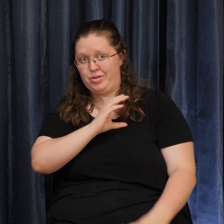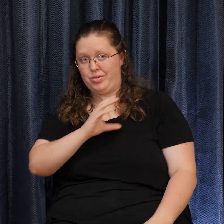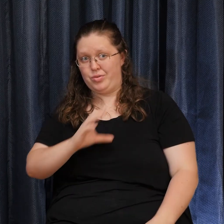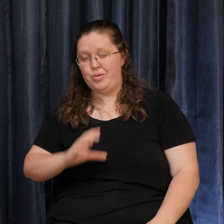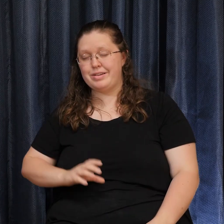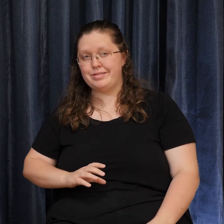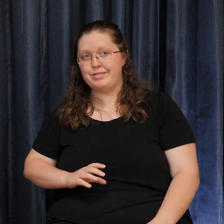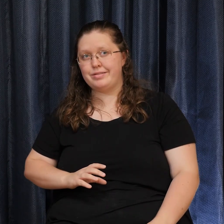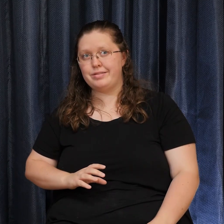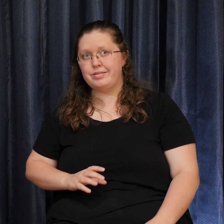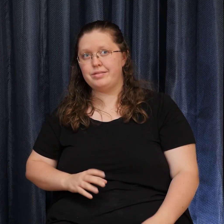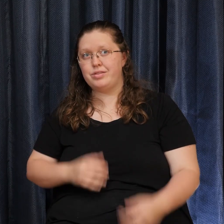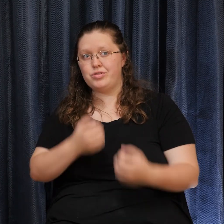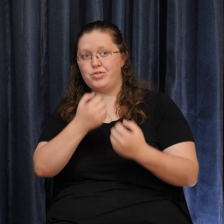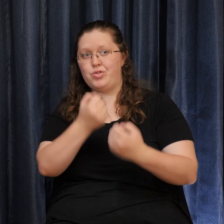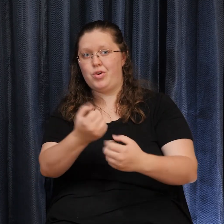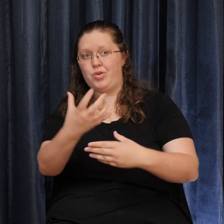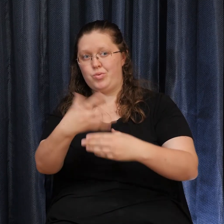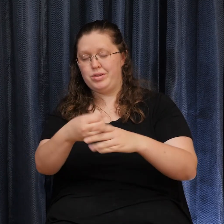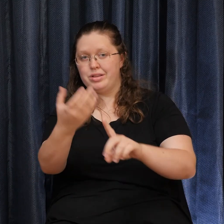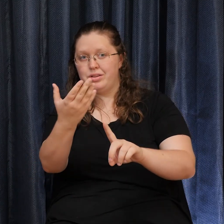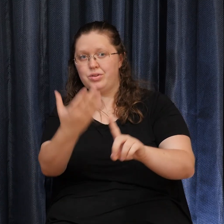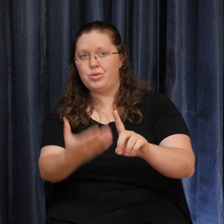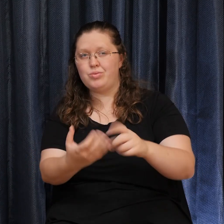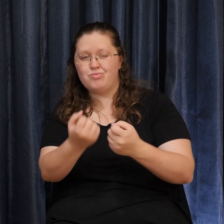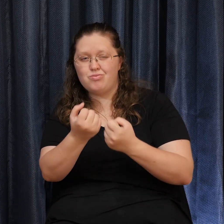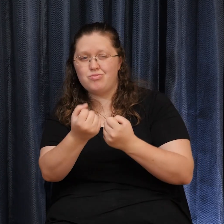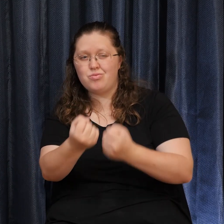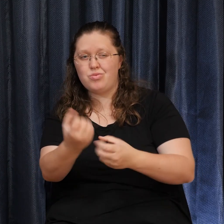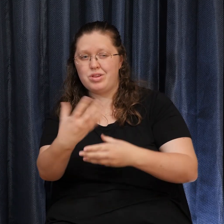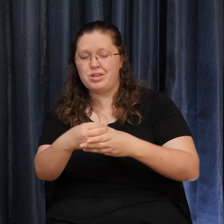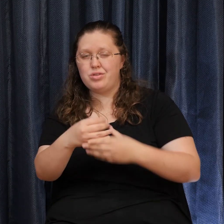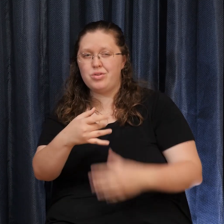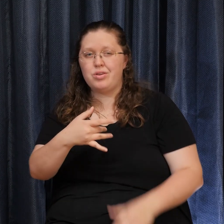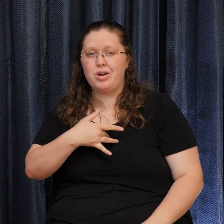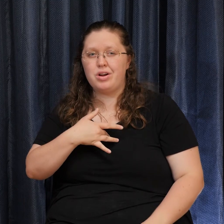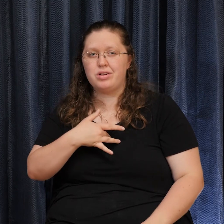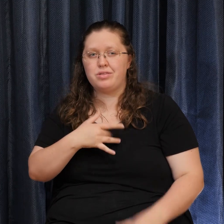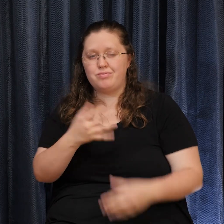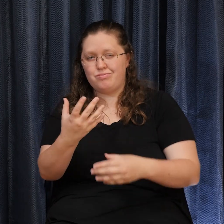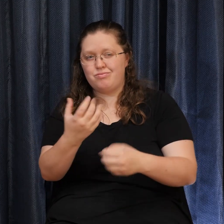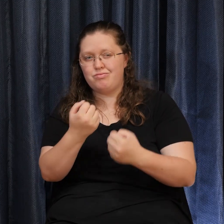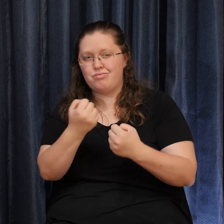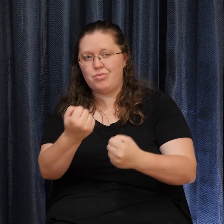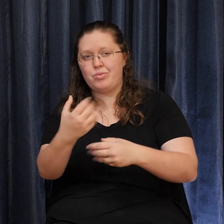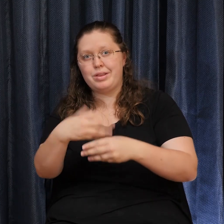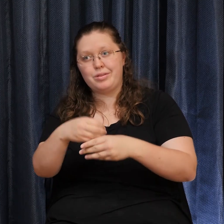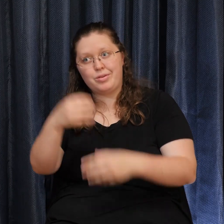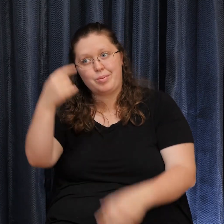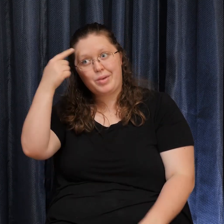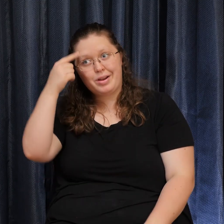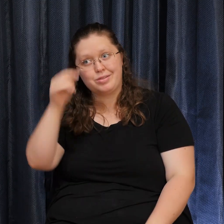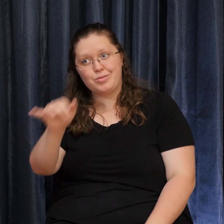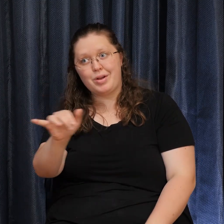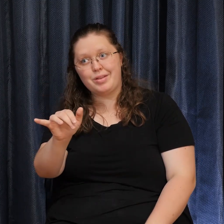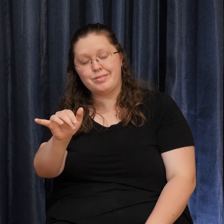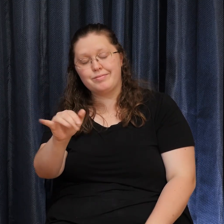within you Strong within your heart And strong within your mind We don't undergo This healing